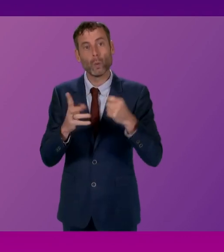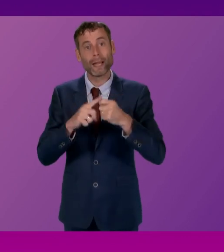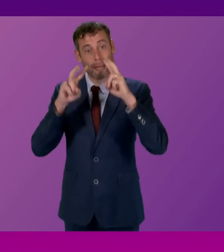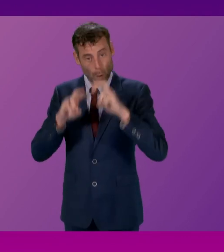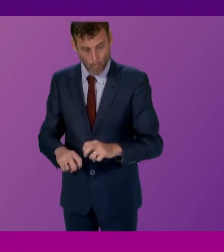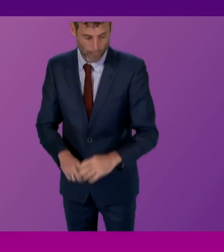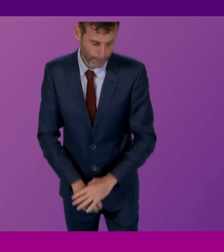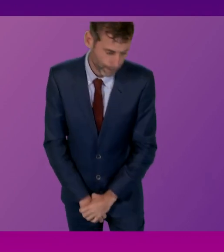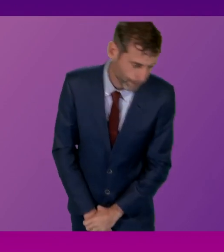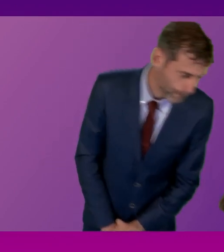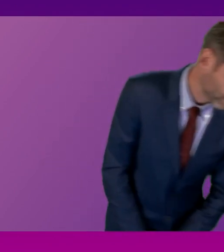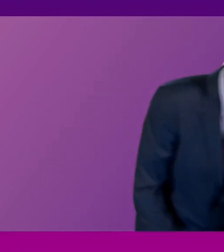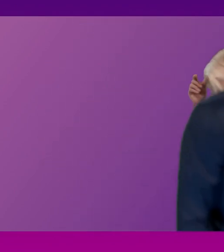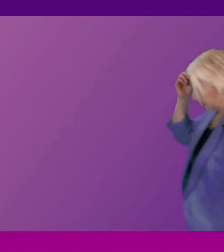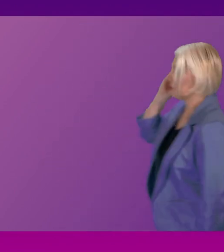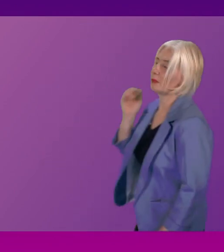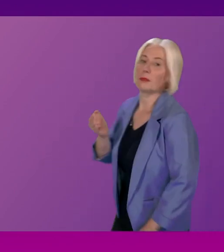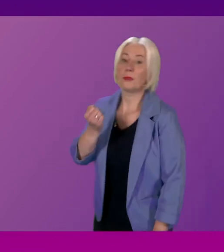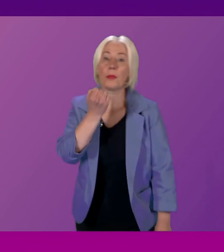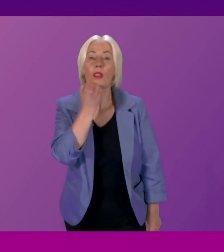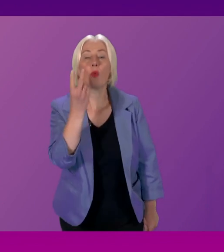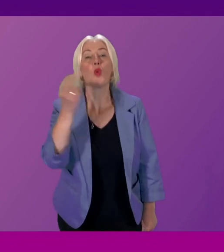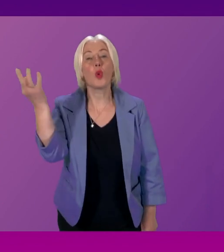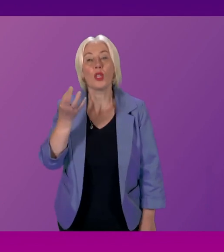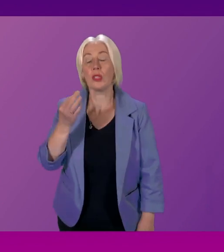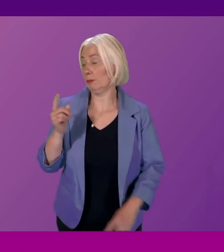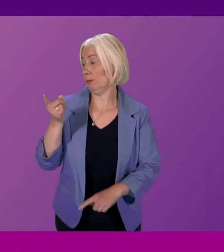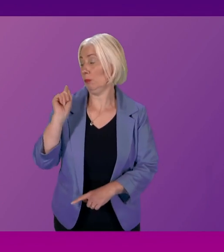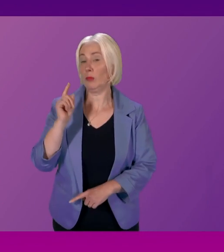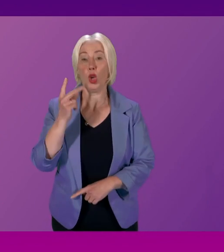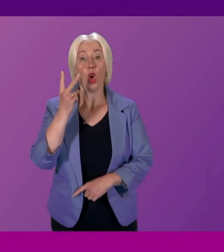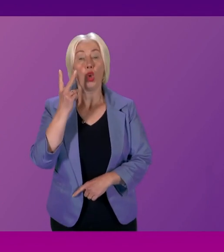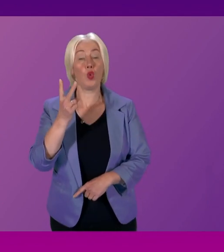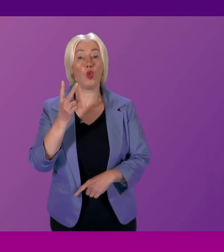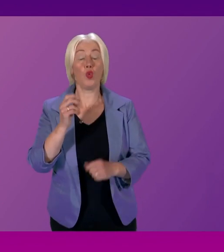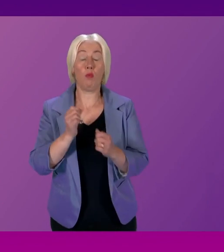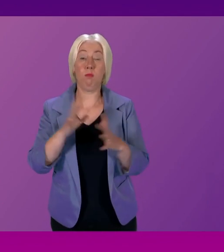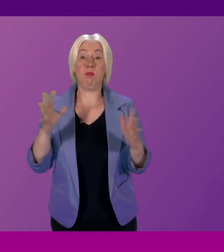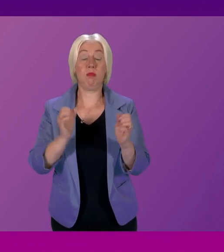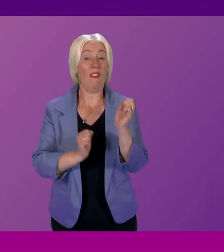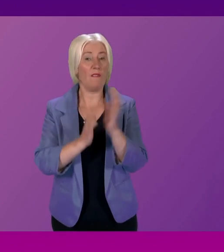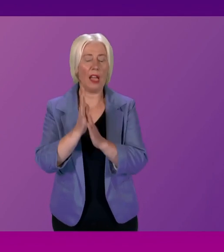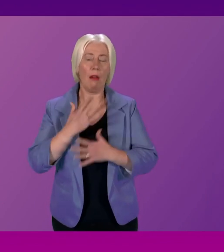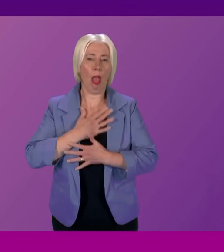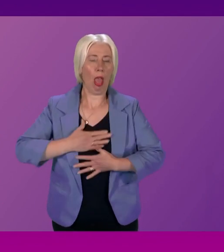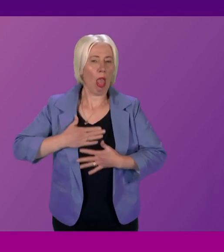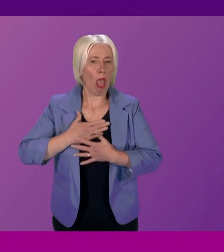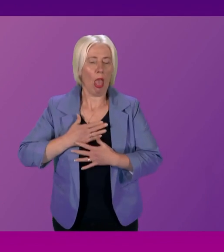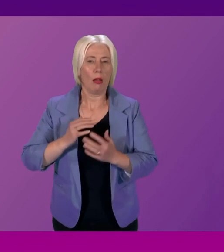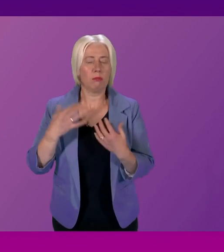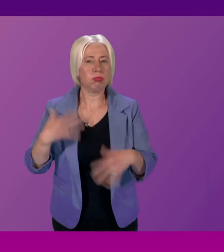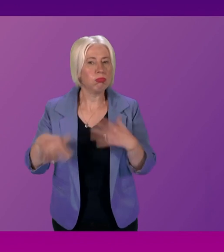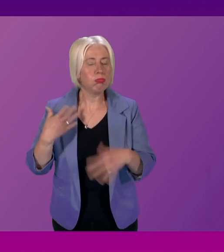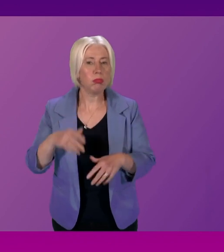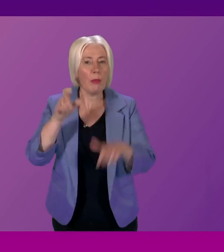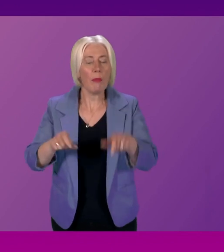you. Question number two, Anna Sarwar. Thank you. In the past week, two major fires have brought misery and heartache to families who have